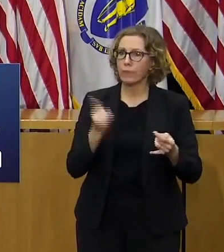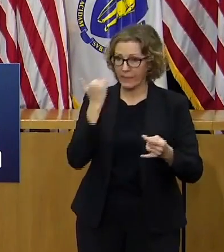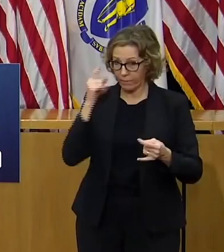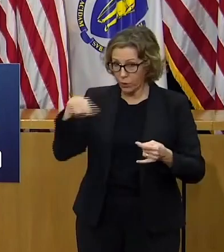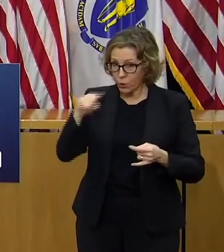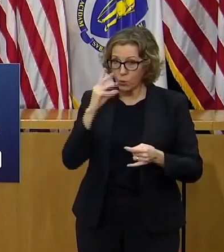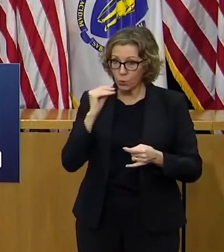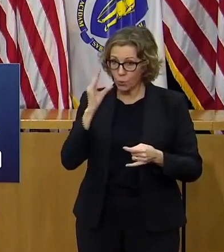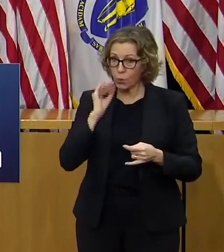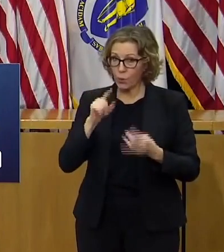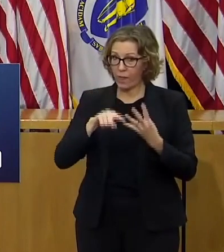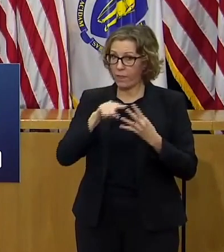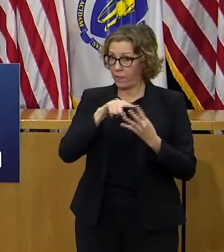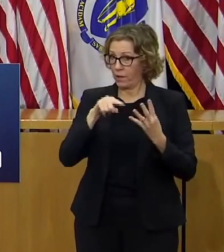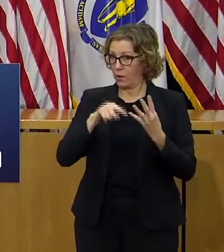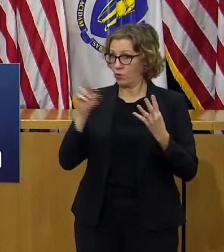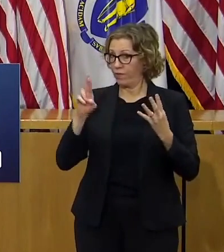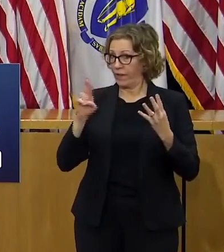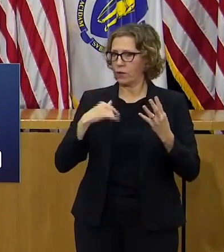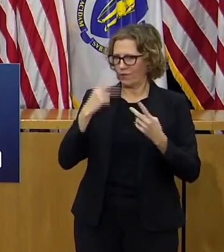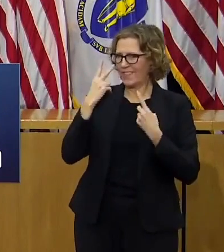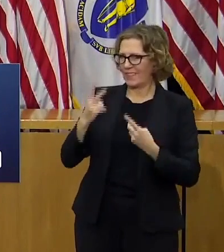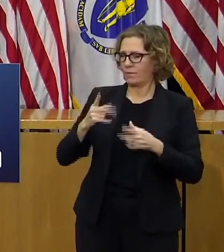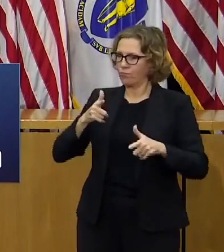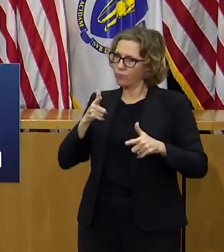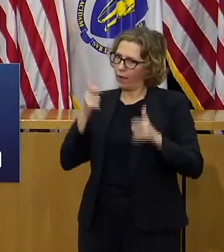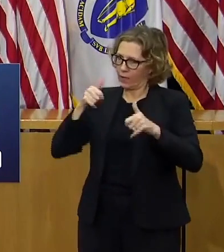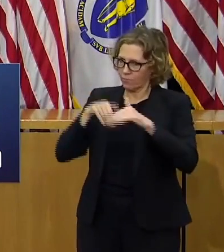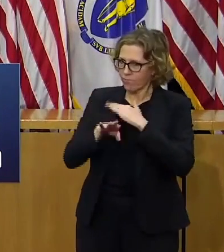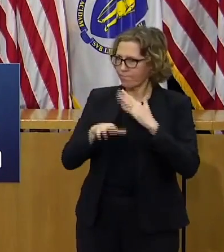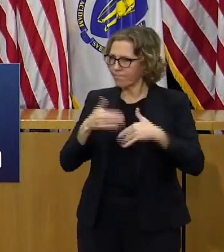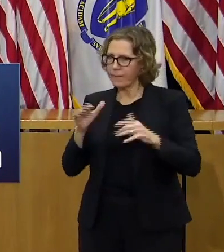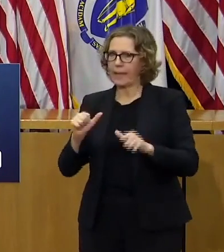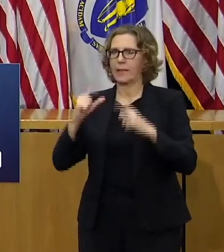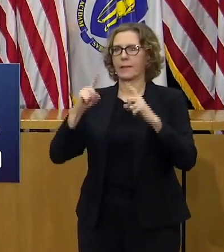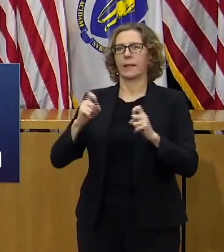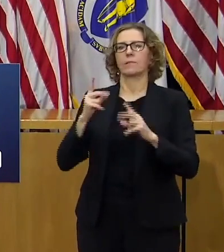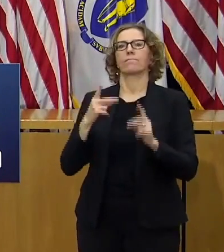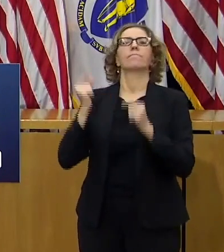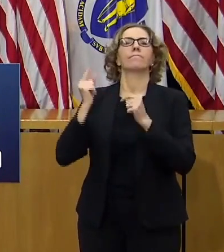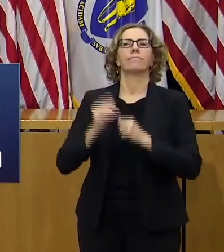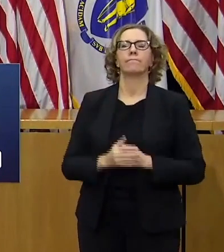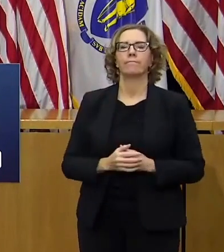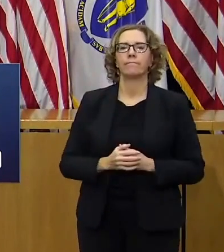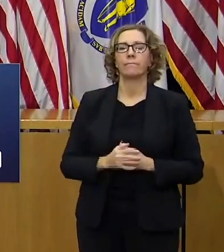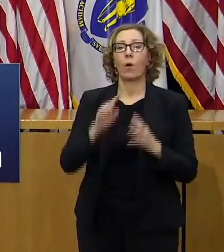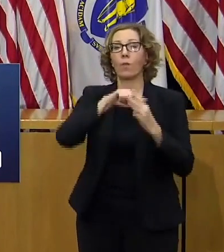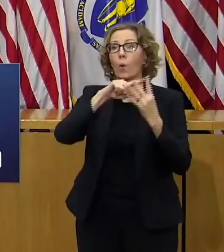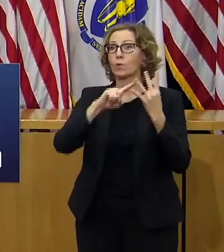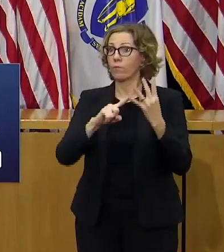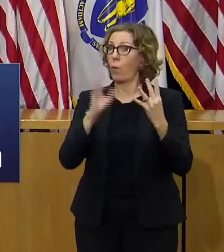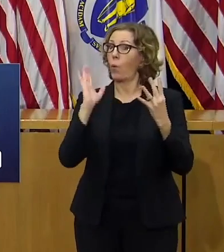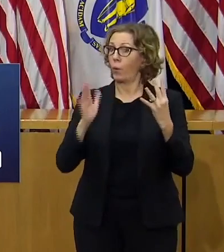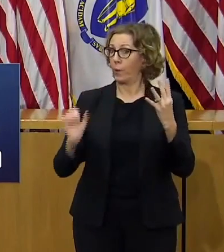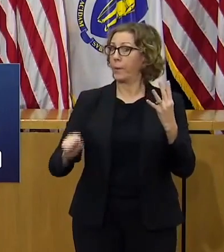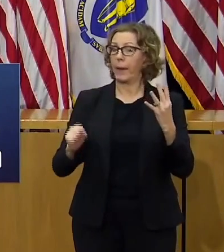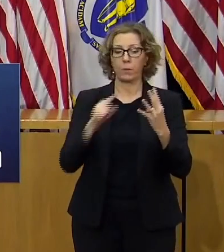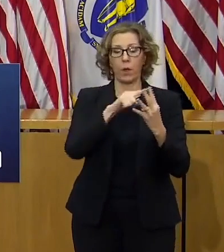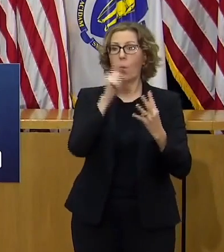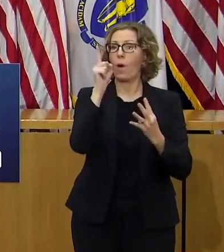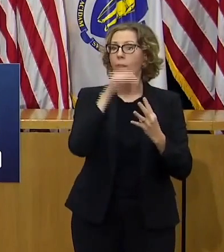testing site these four locations will have the capacity to do up to a thousand tests per day per site